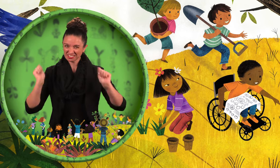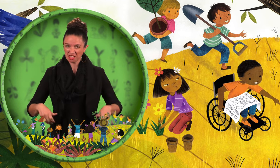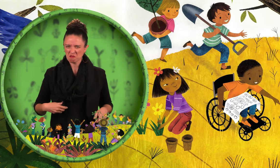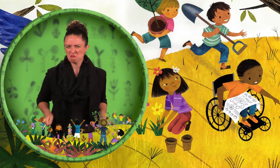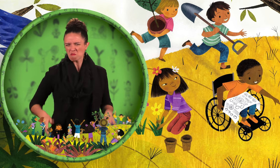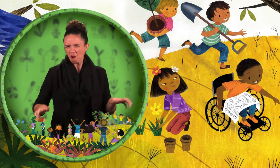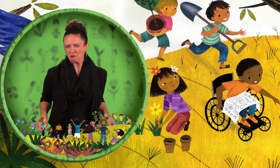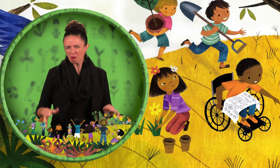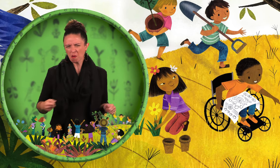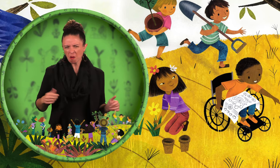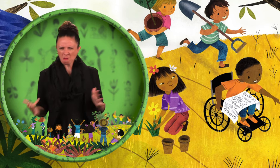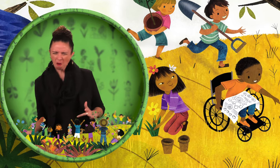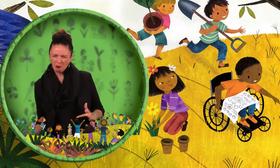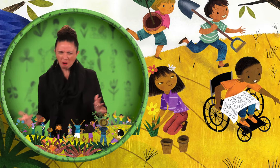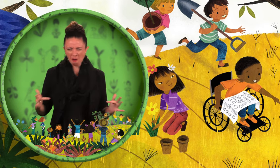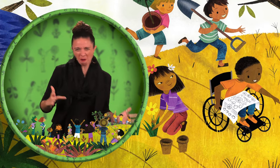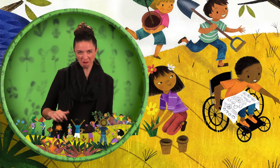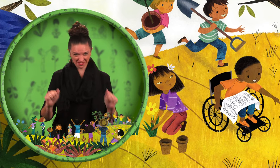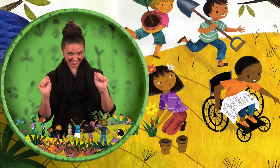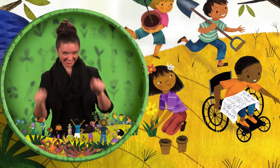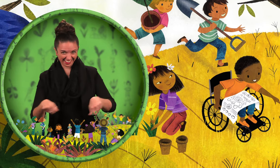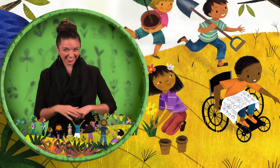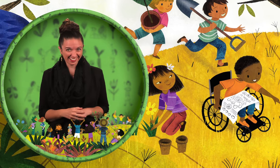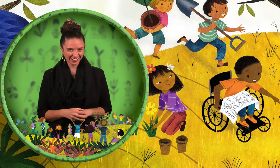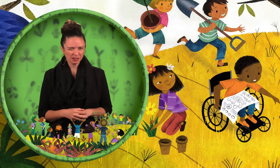I can go super fast.